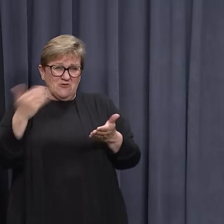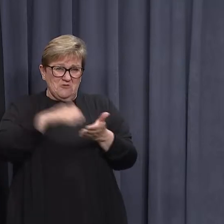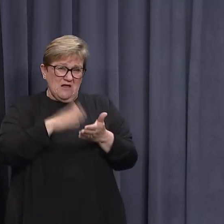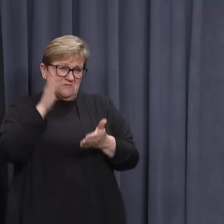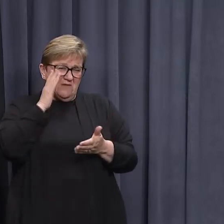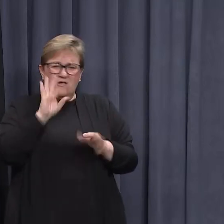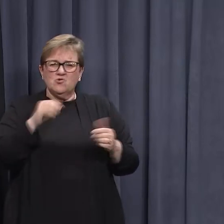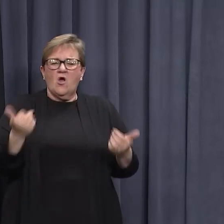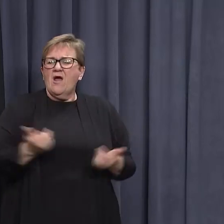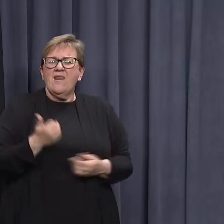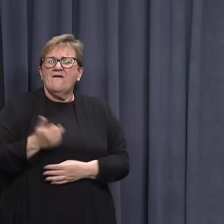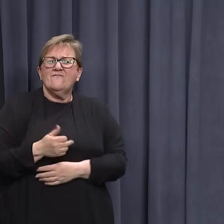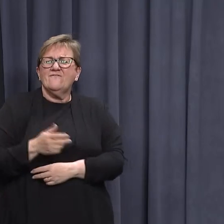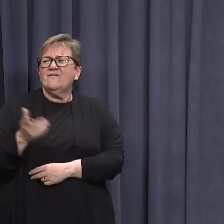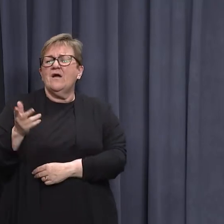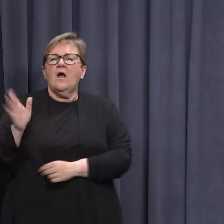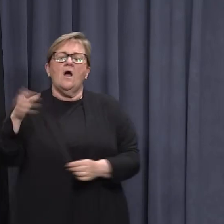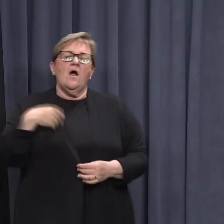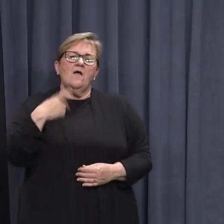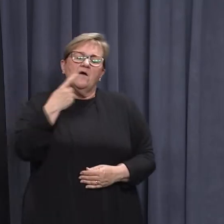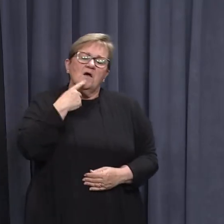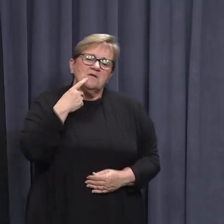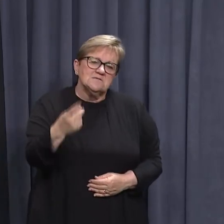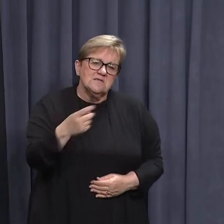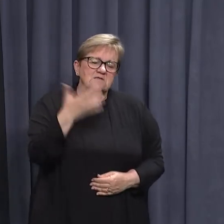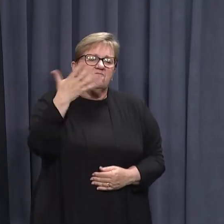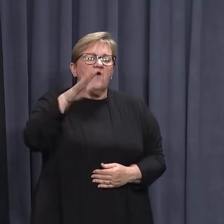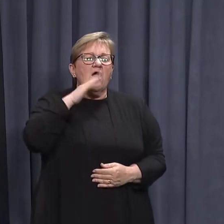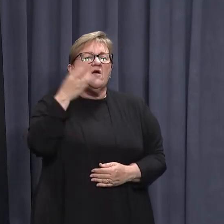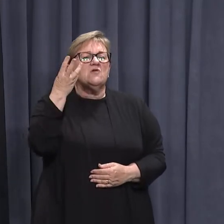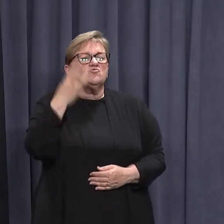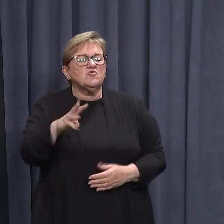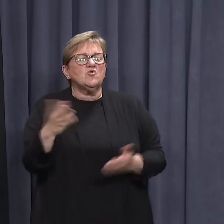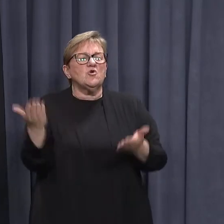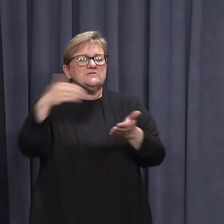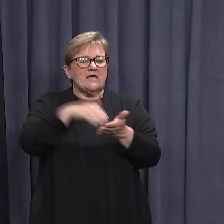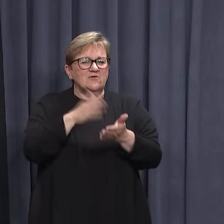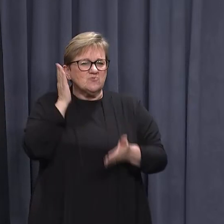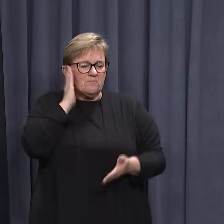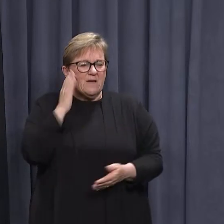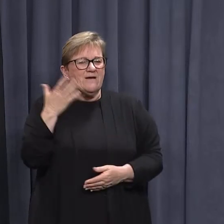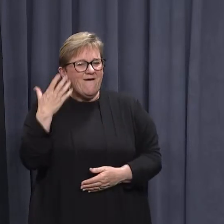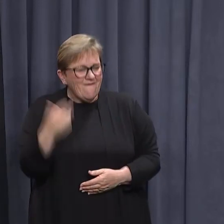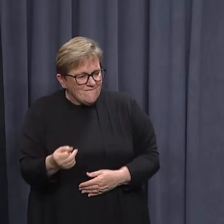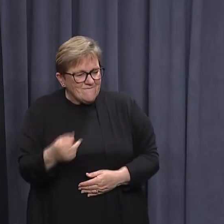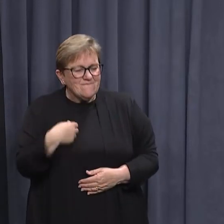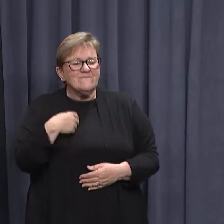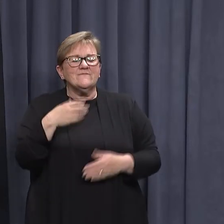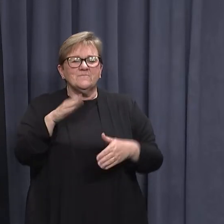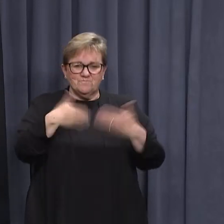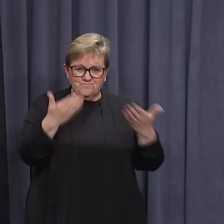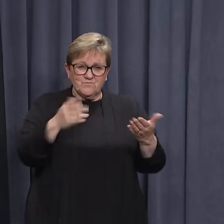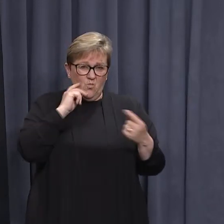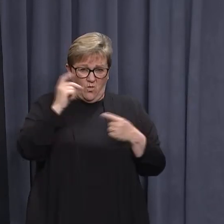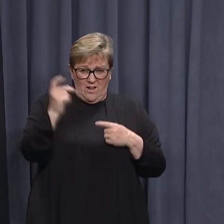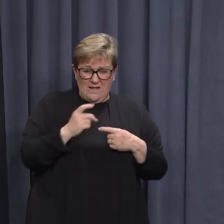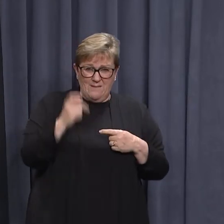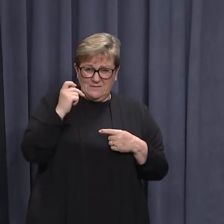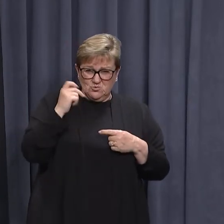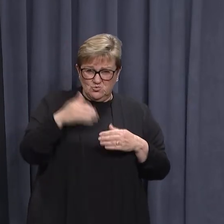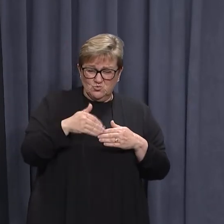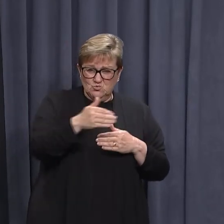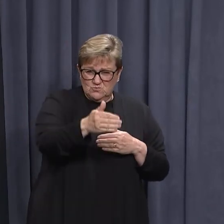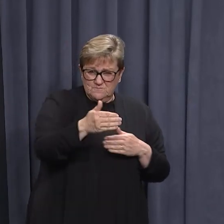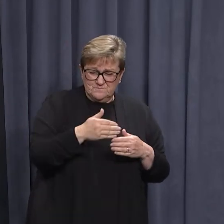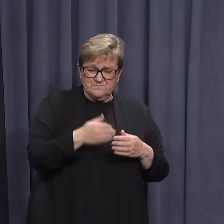isn't going to be enough, is it? As I said, there's 530 additional beds that have been provided or are coming on stream.